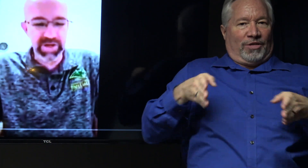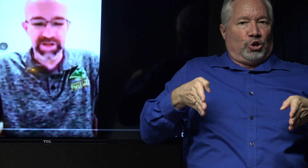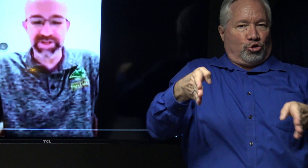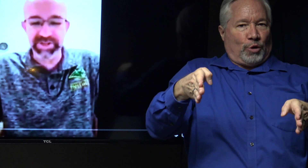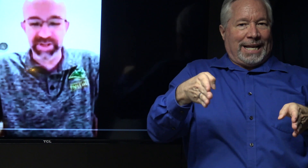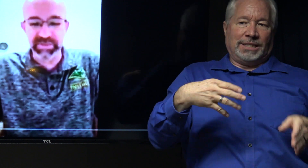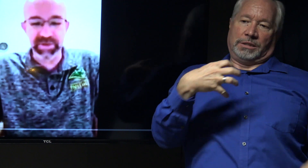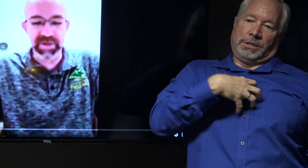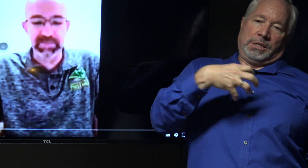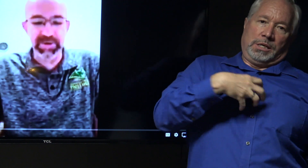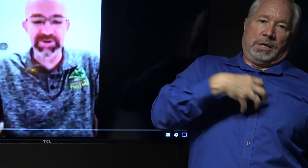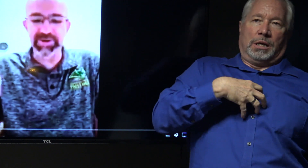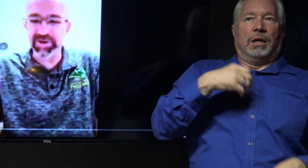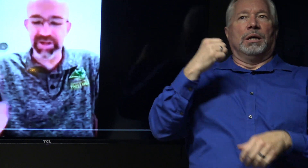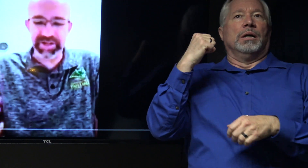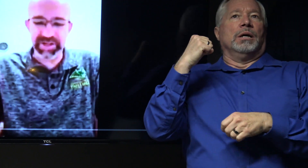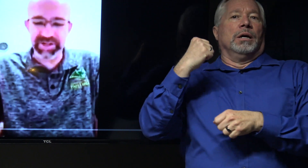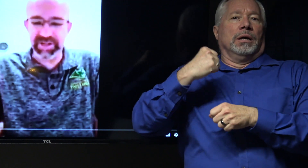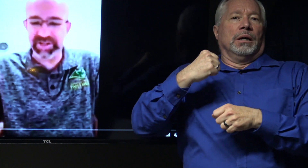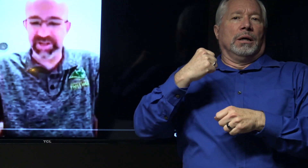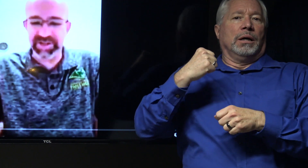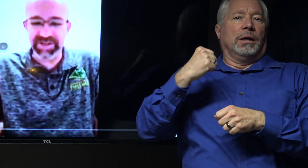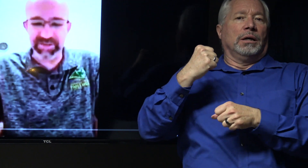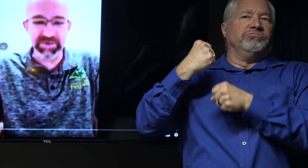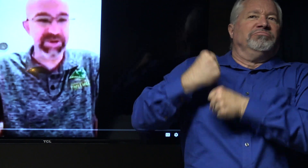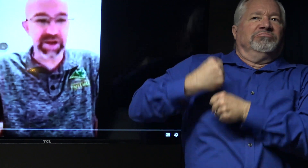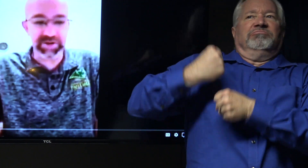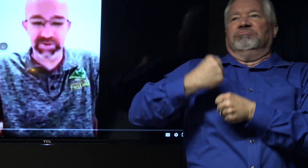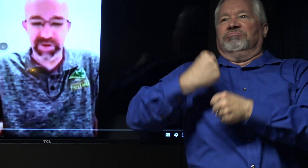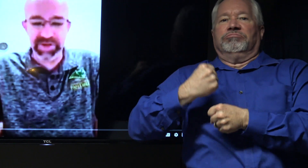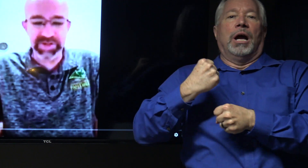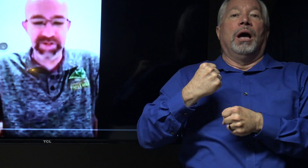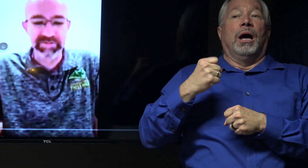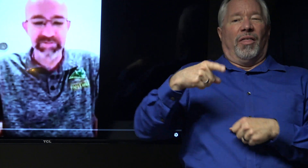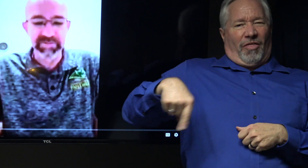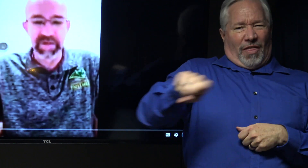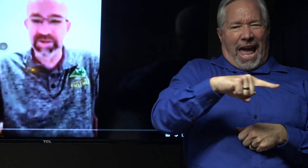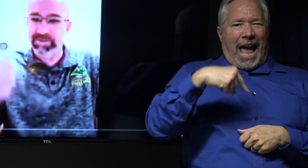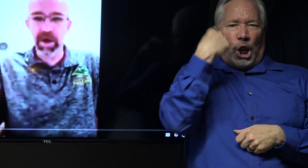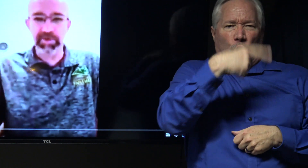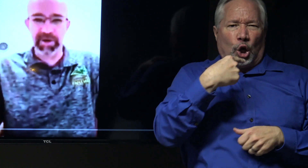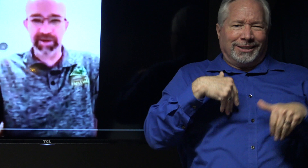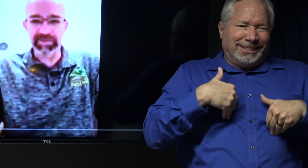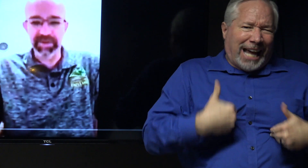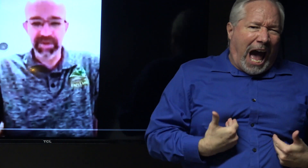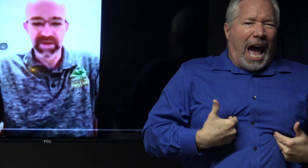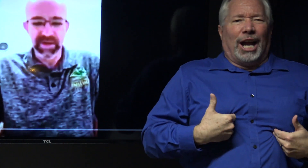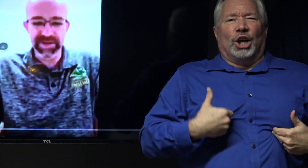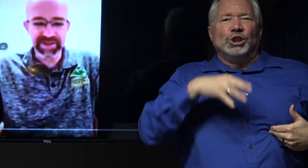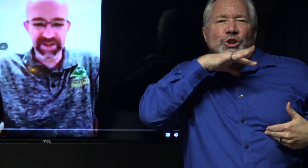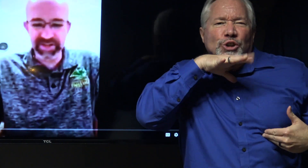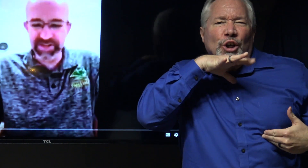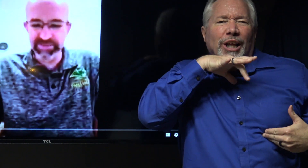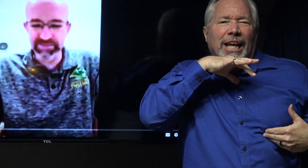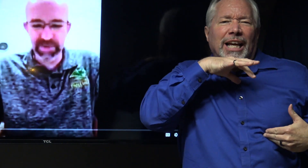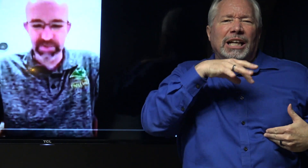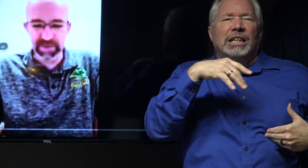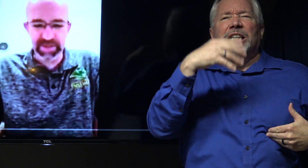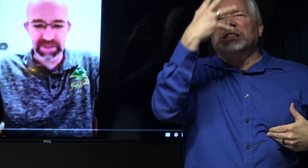weary and asleep, and they appeared dirty and dingy like they had not slept or showered in weeks. And this bell rang. And suddenly, these people,